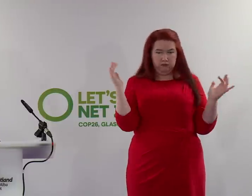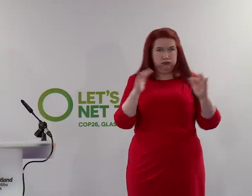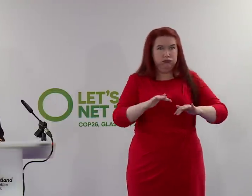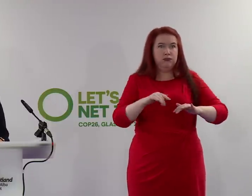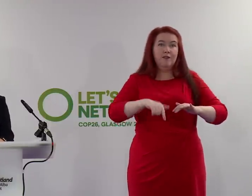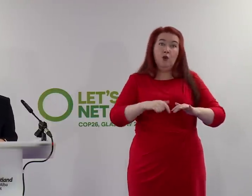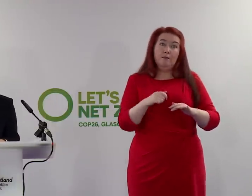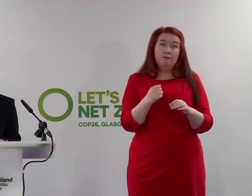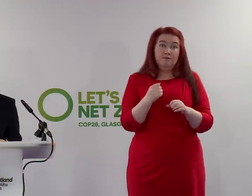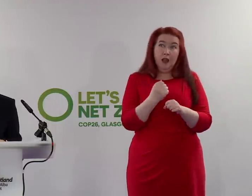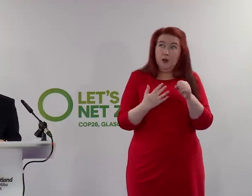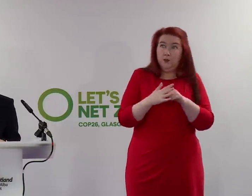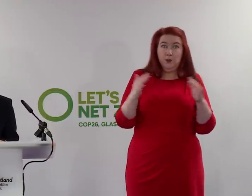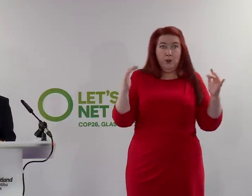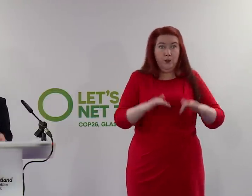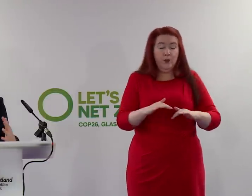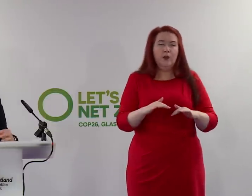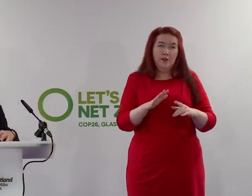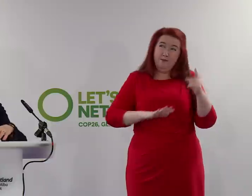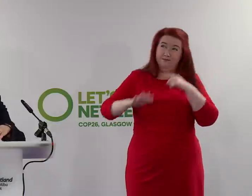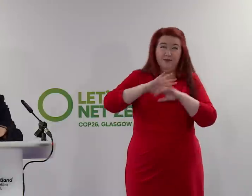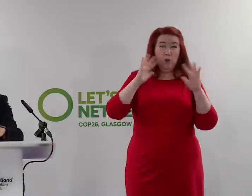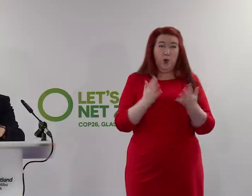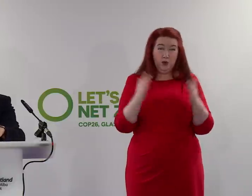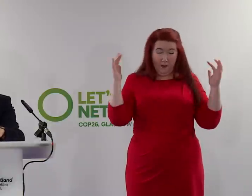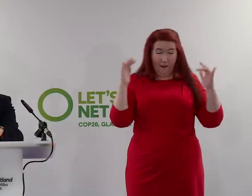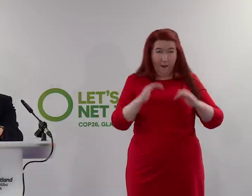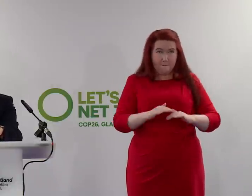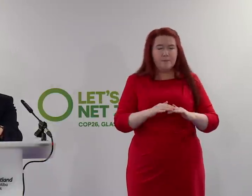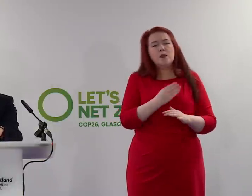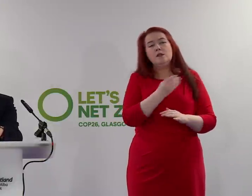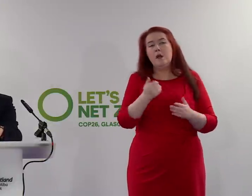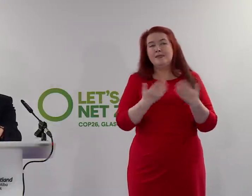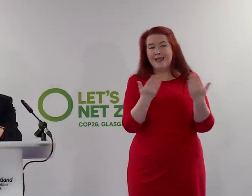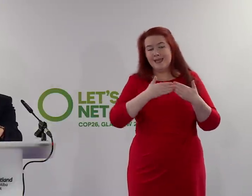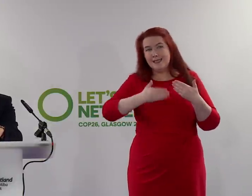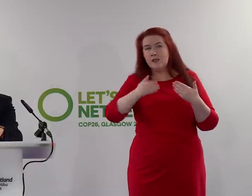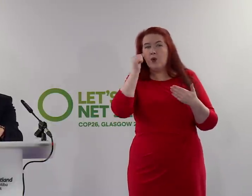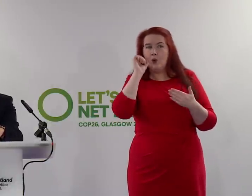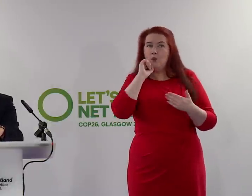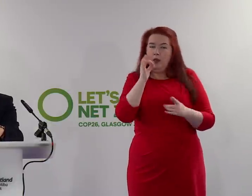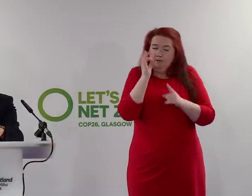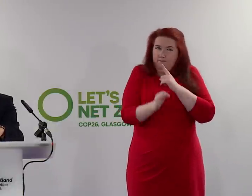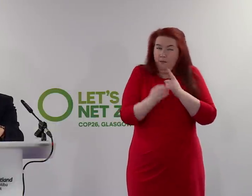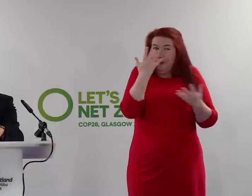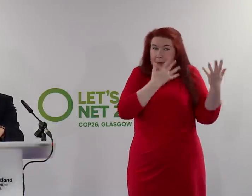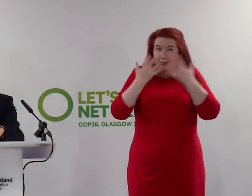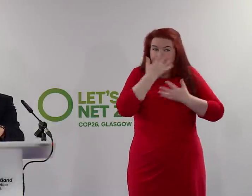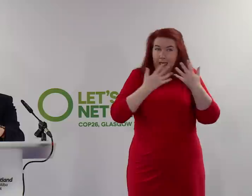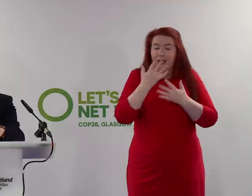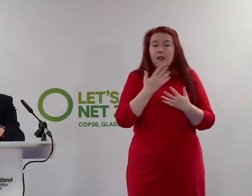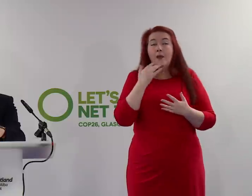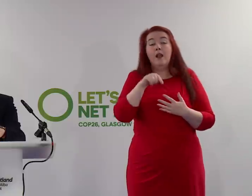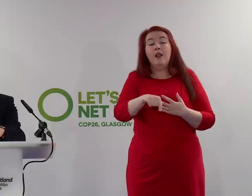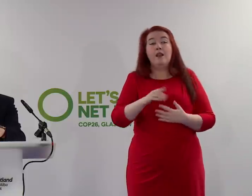Scotland from countries across the world. We also know that certain dates are going to be particularly busy. For example, this